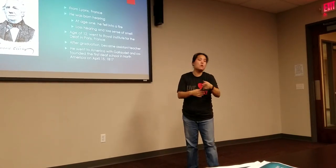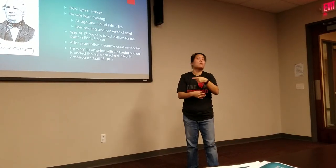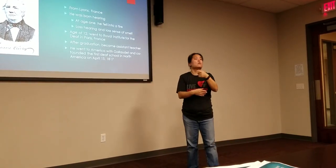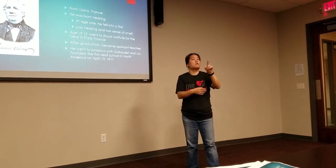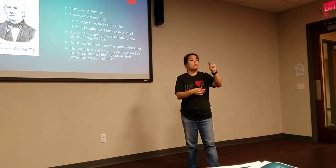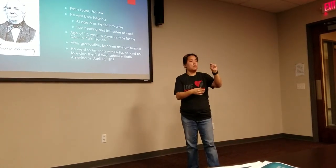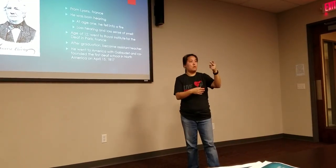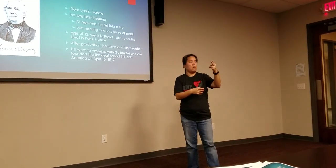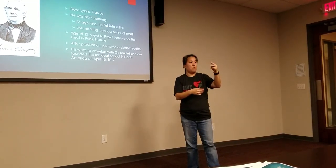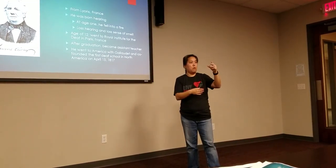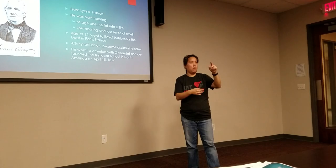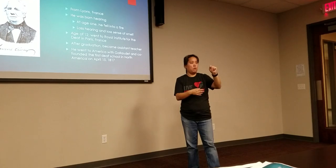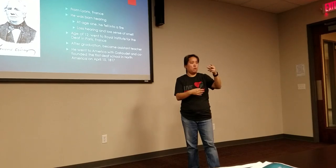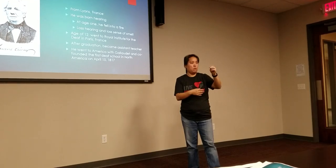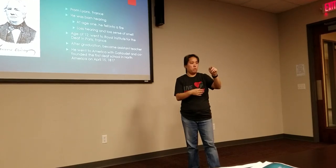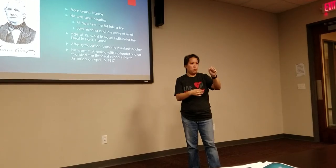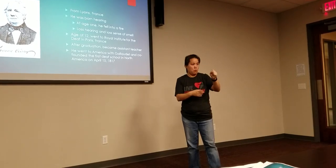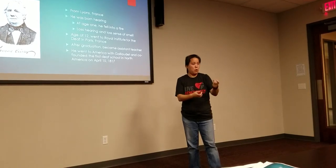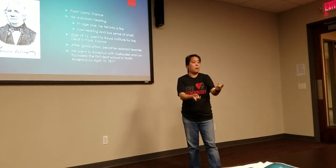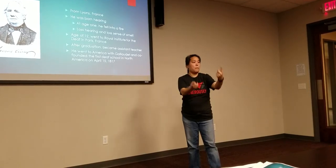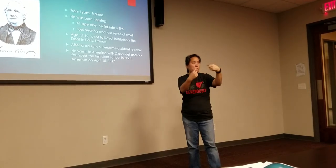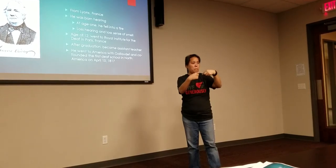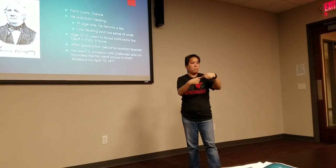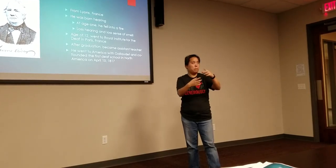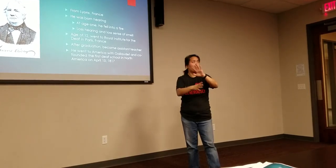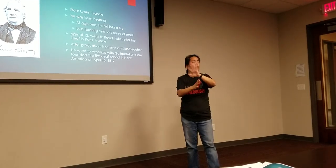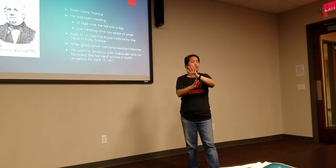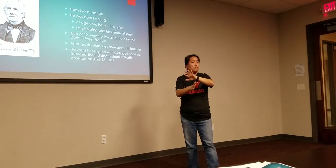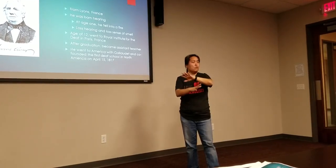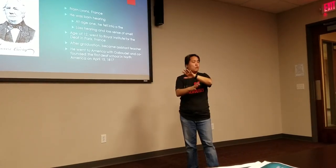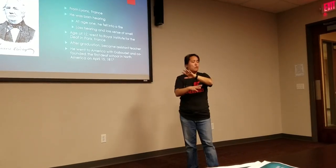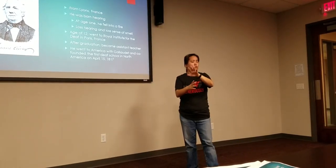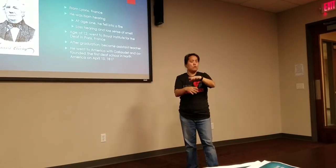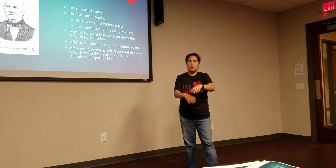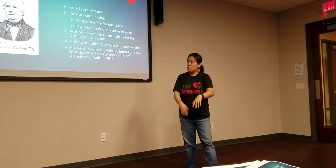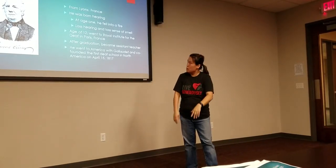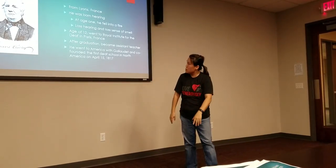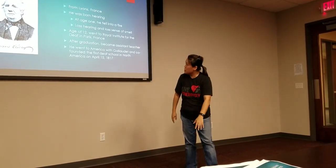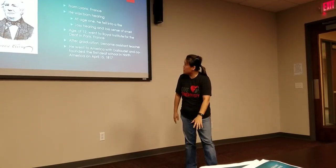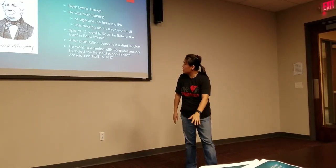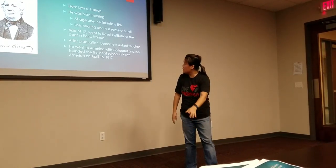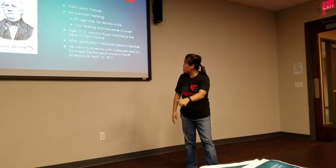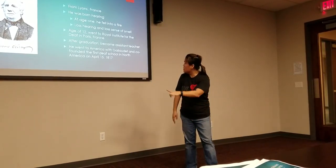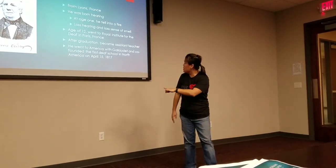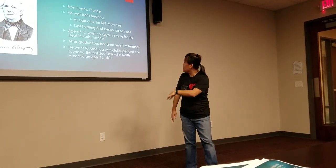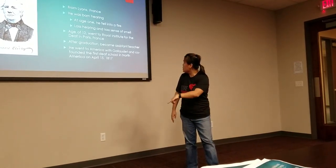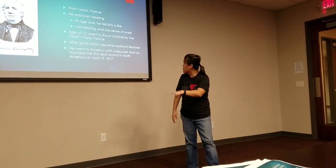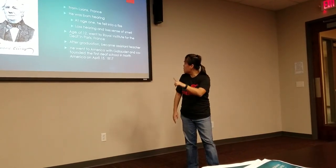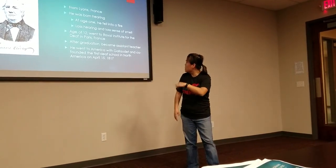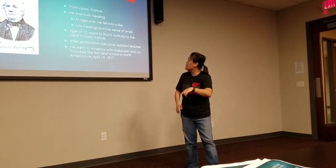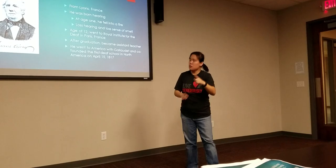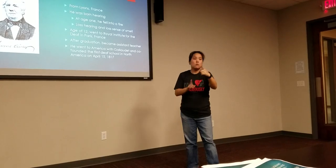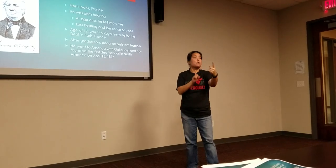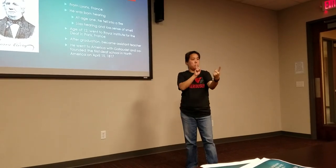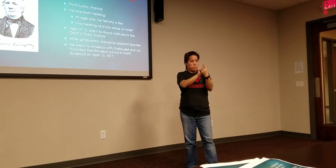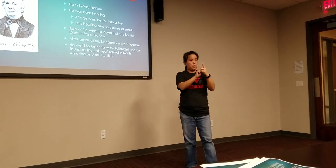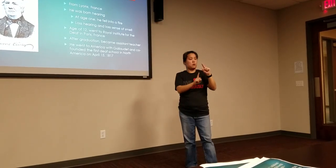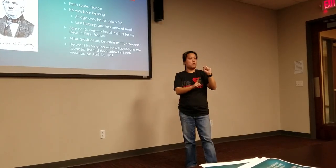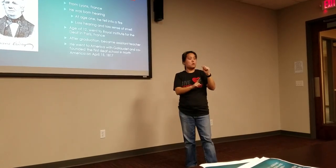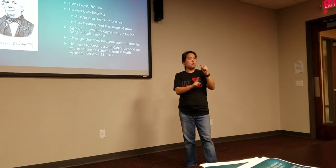It was not long after that, maybe a couple of years after he'd begun to teach there, that he